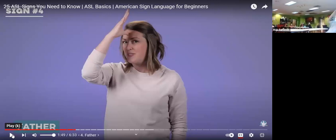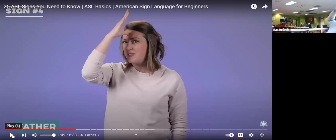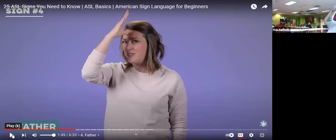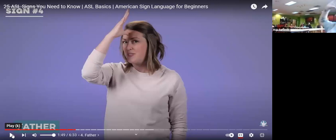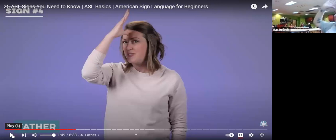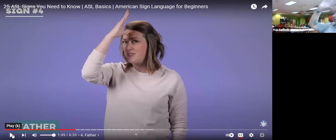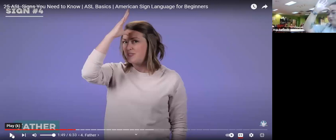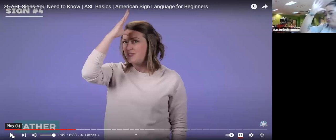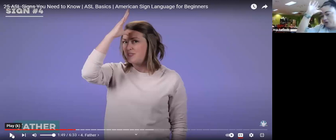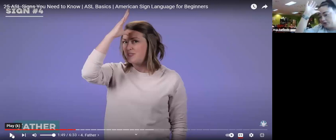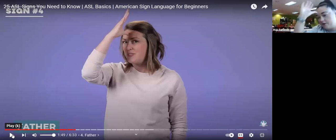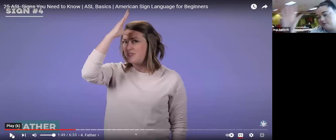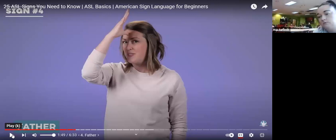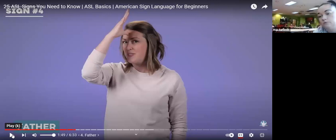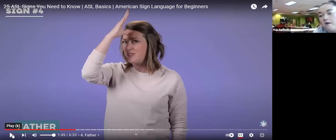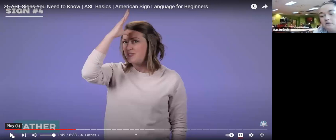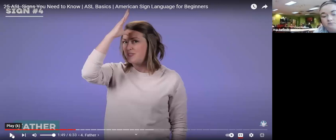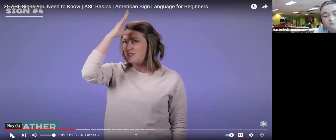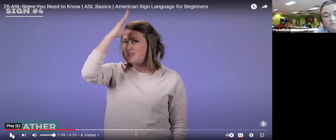good job father